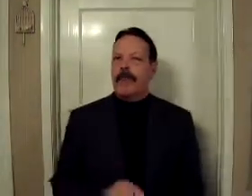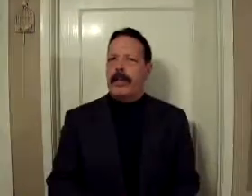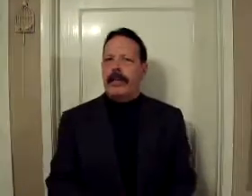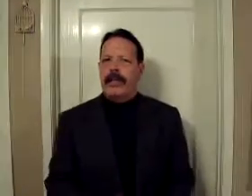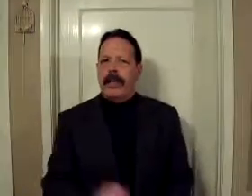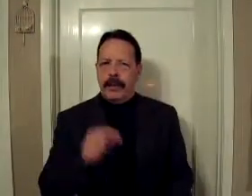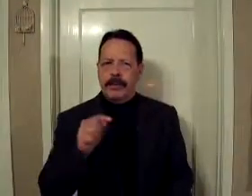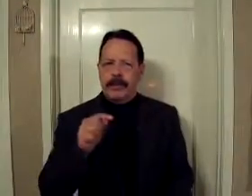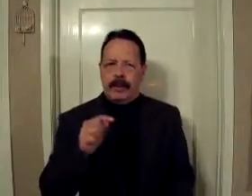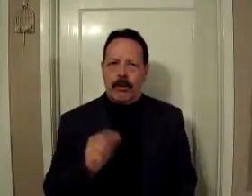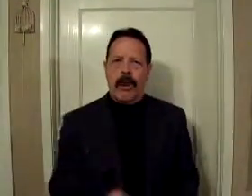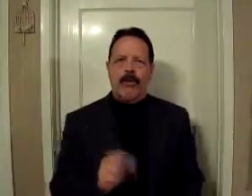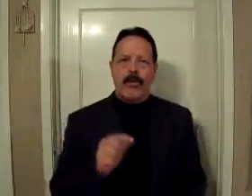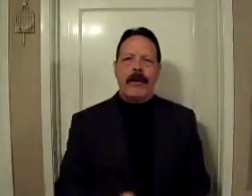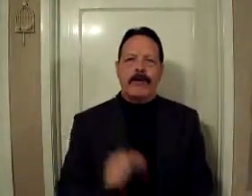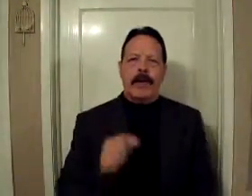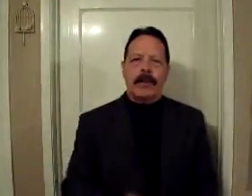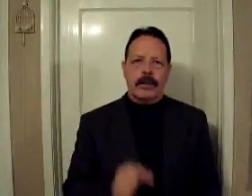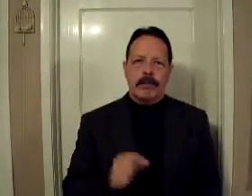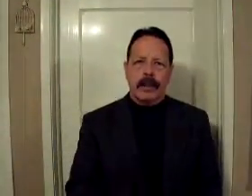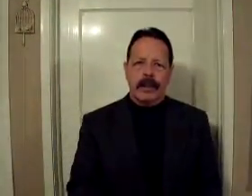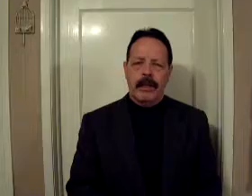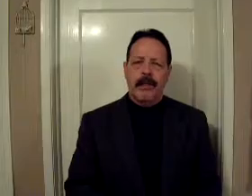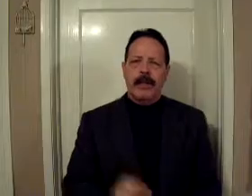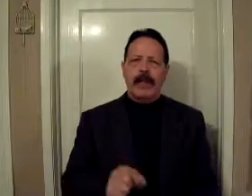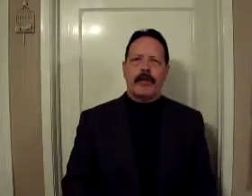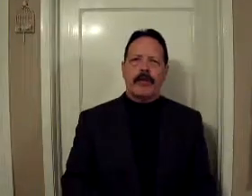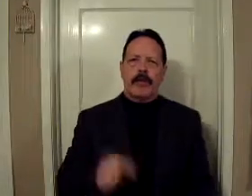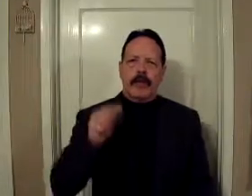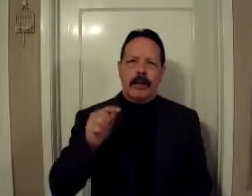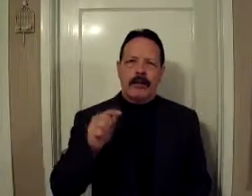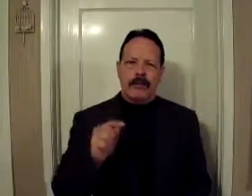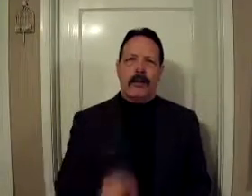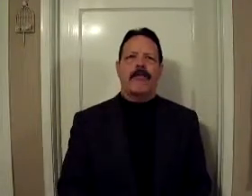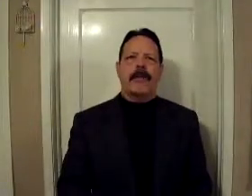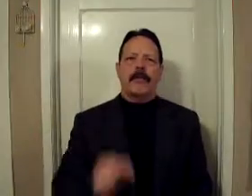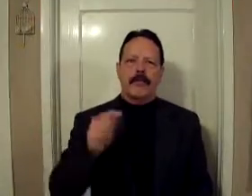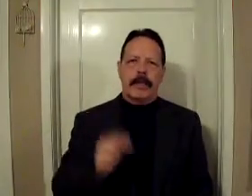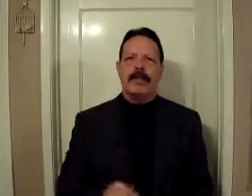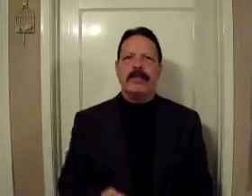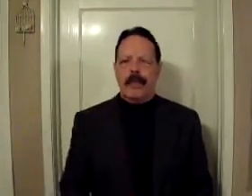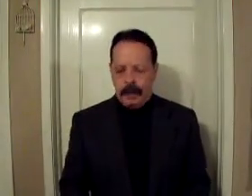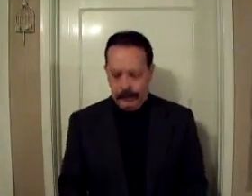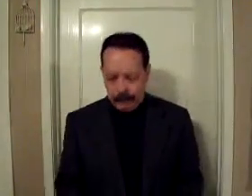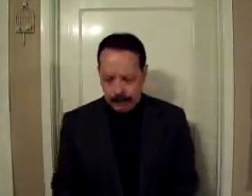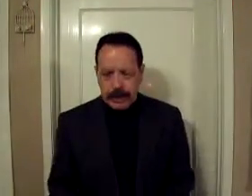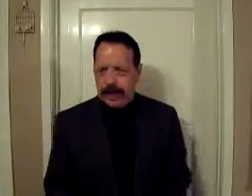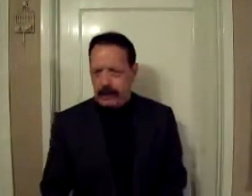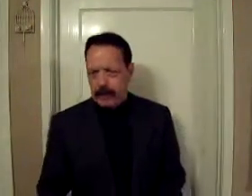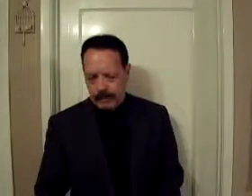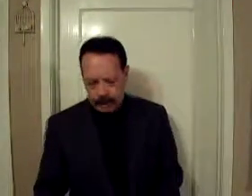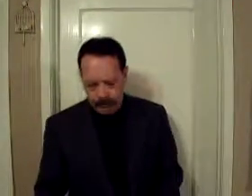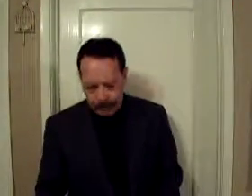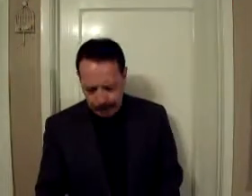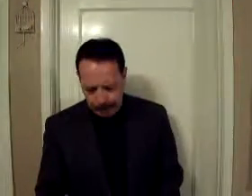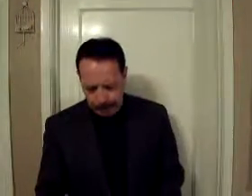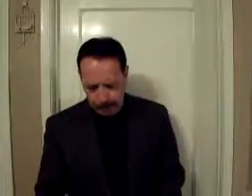Peter. And this is a great way for us to be. We should be confirming the ministry of others instead of condemning the